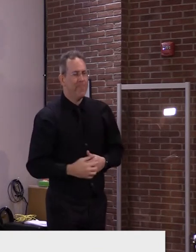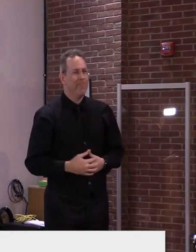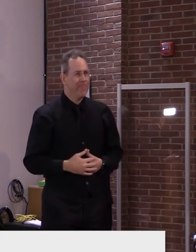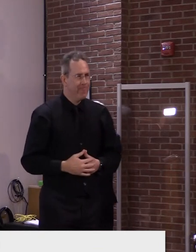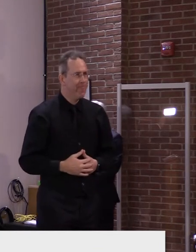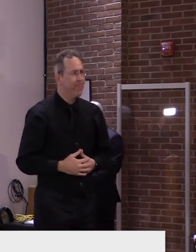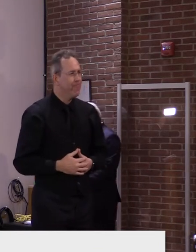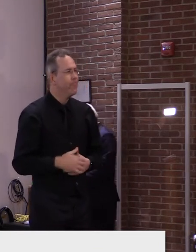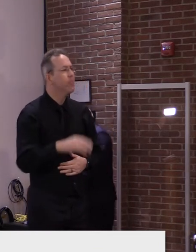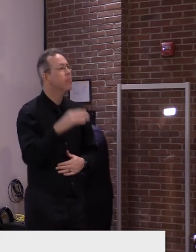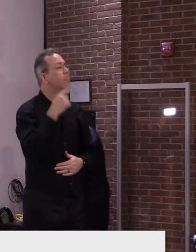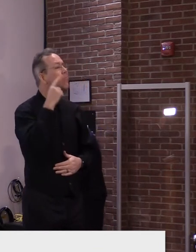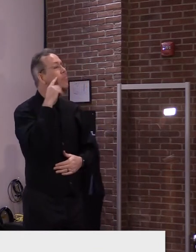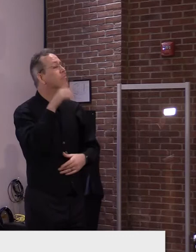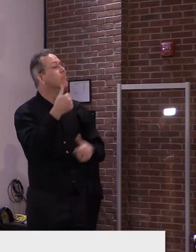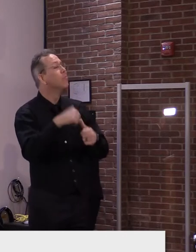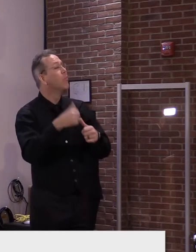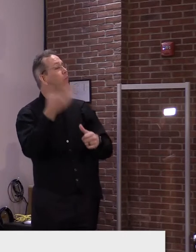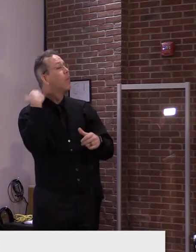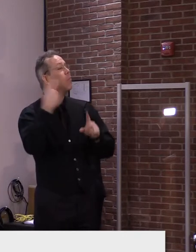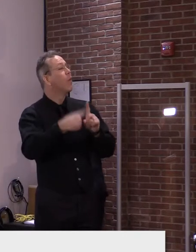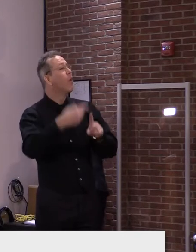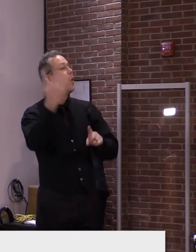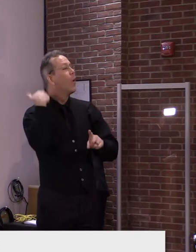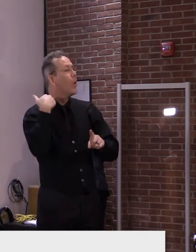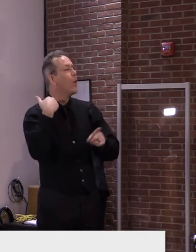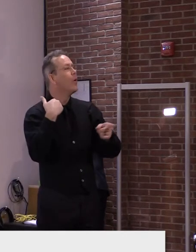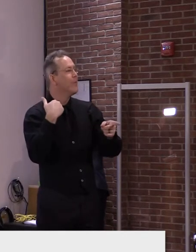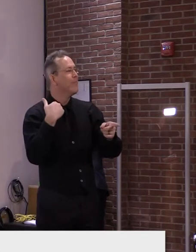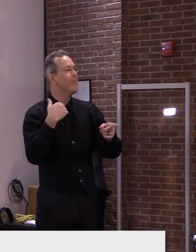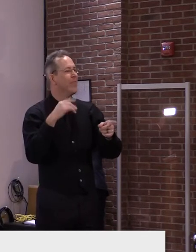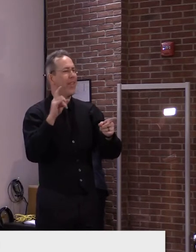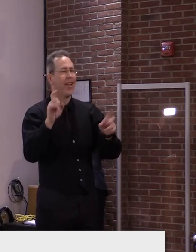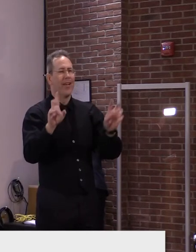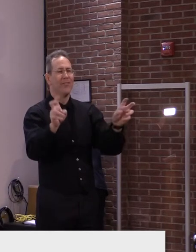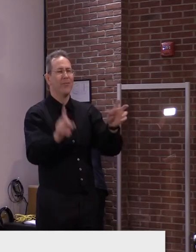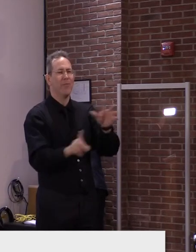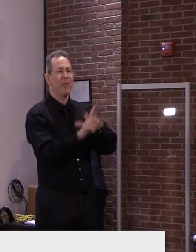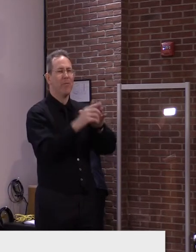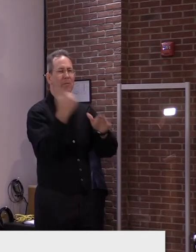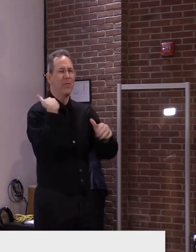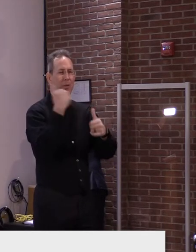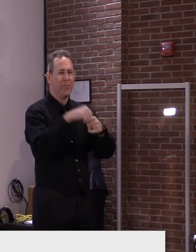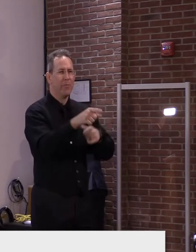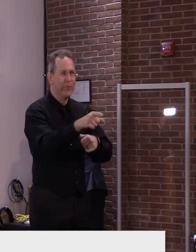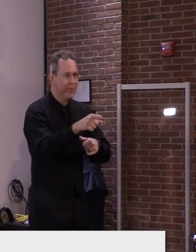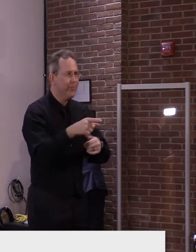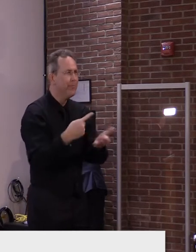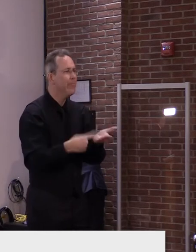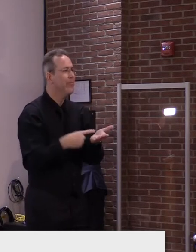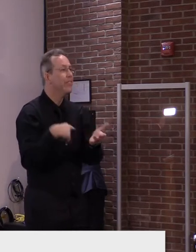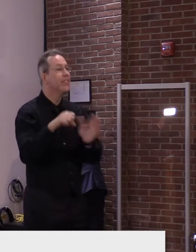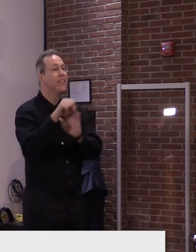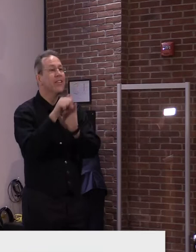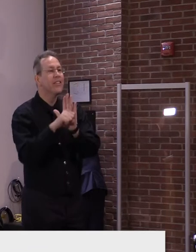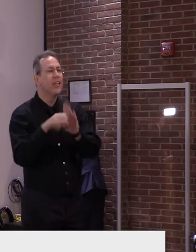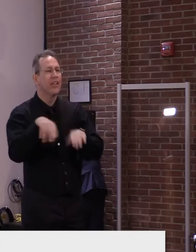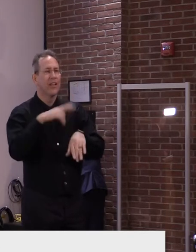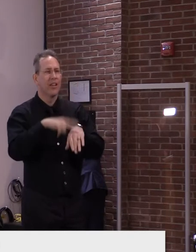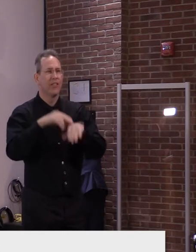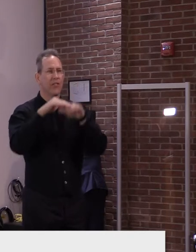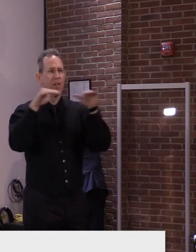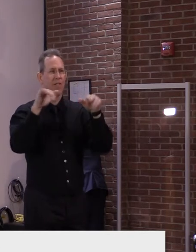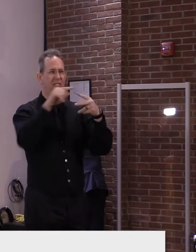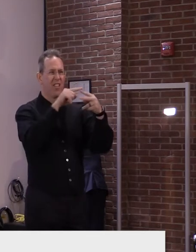this was going to be a dialogue. We're going to have to have both on the state level and the national level, what this means to